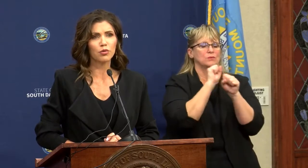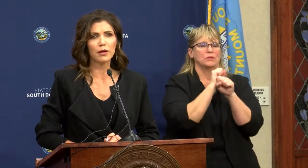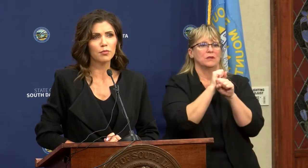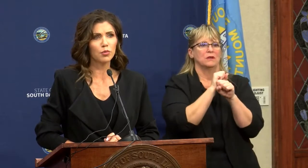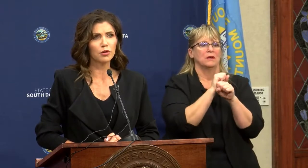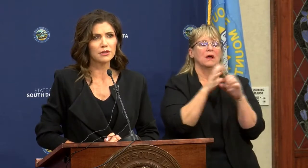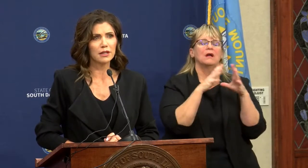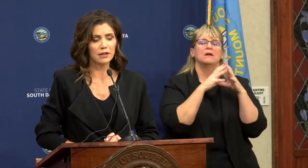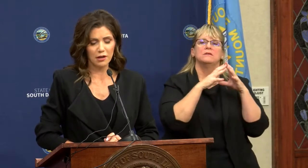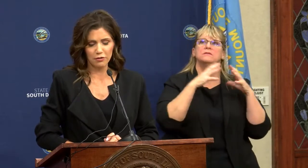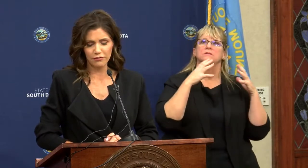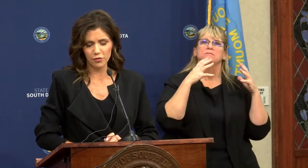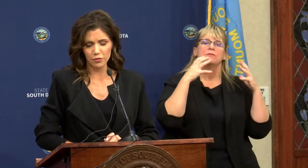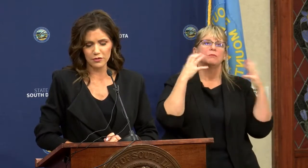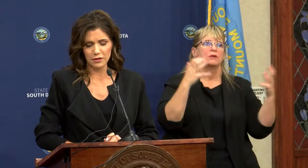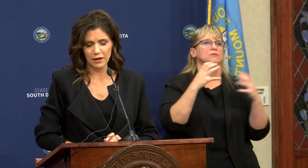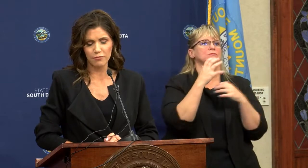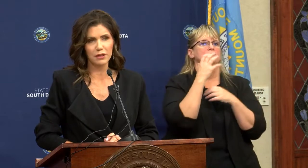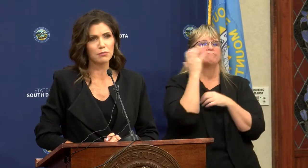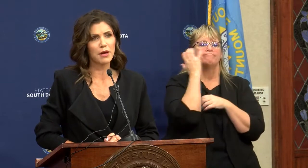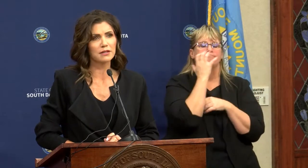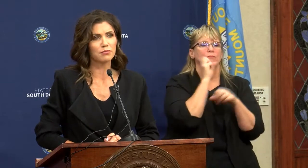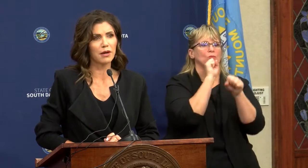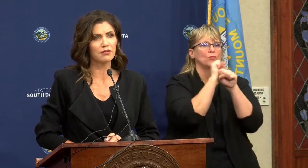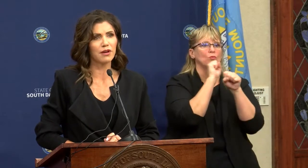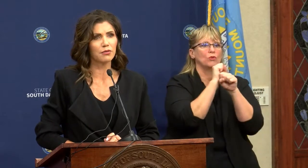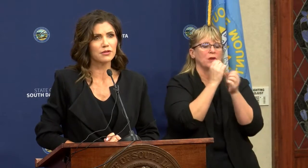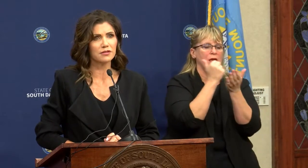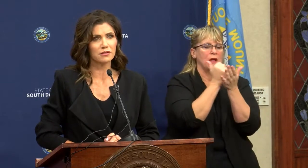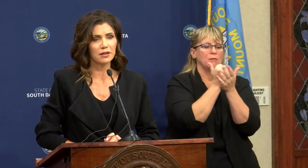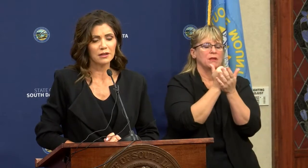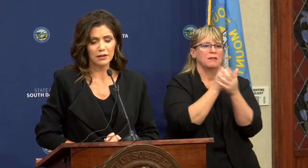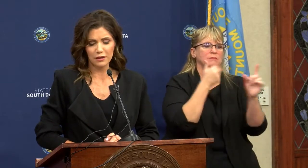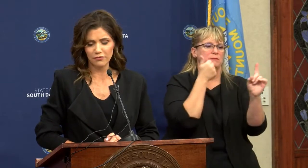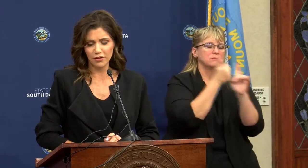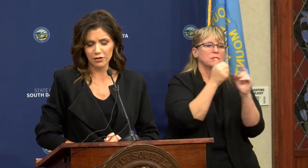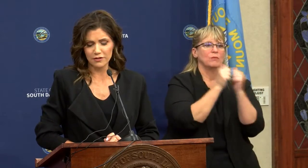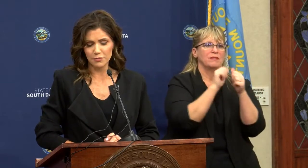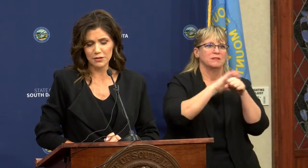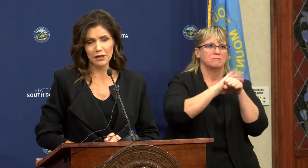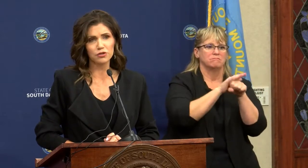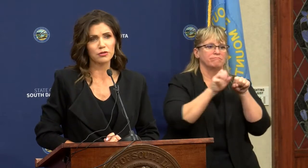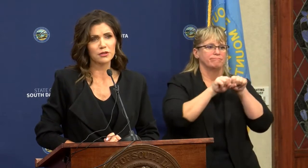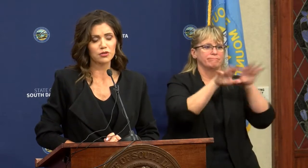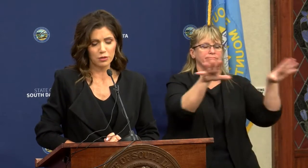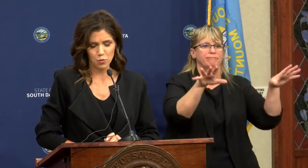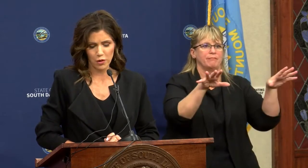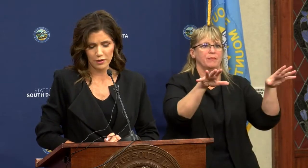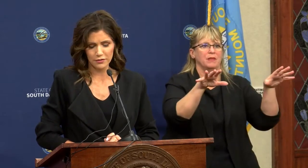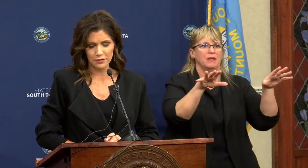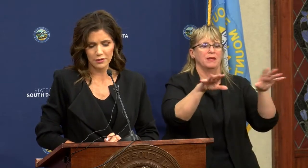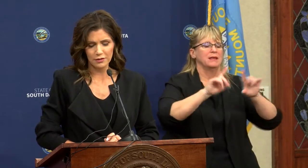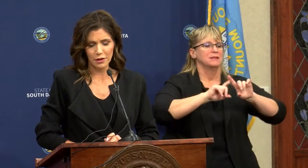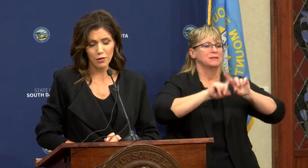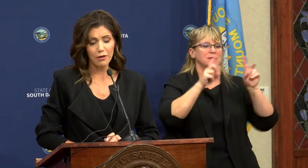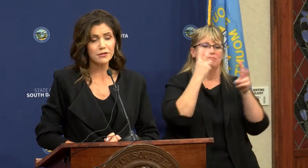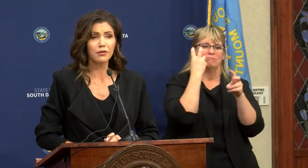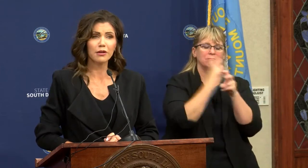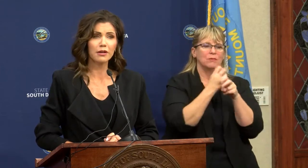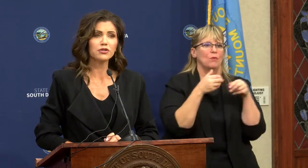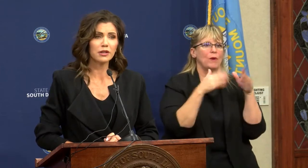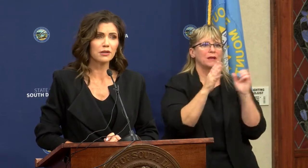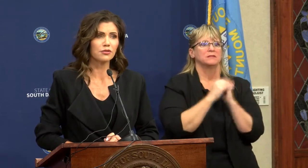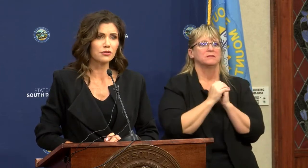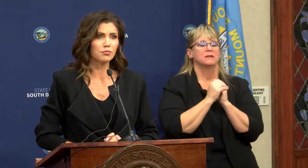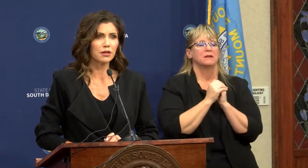incredible work taking care of folks that have been impacted by the virus and in very substantial and extreme ways. I want to